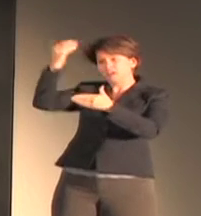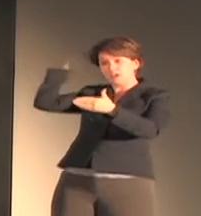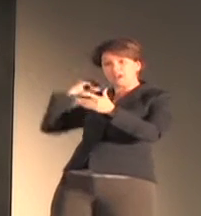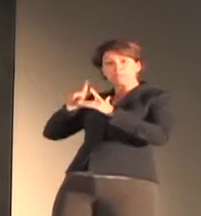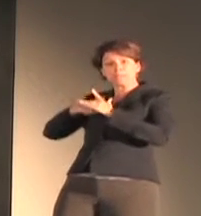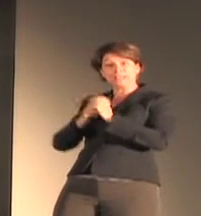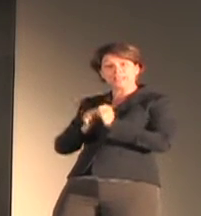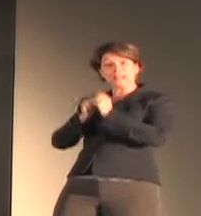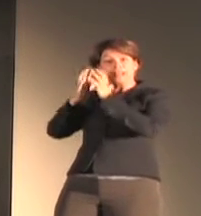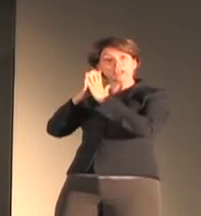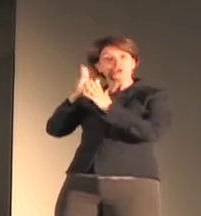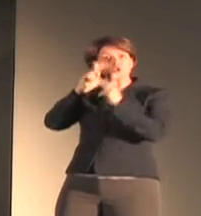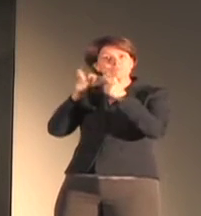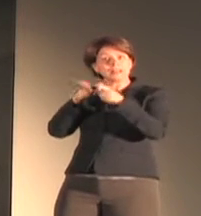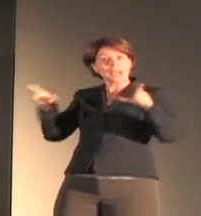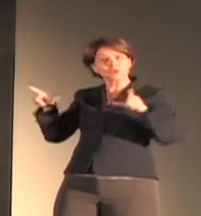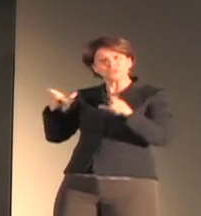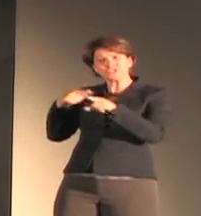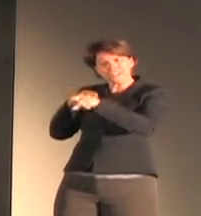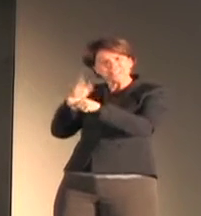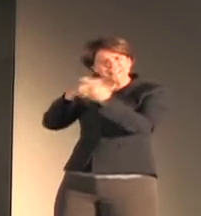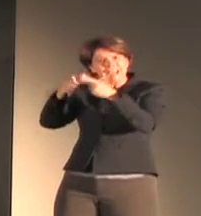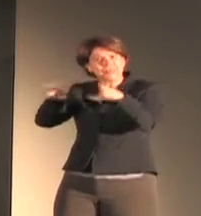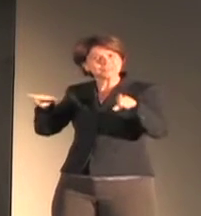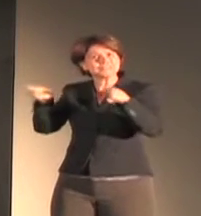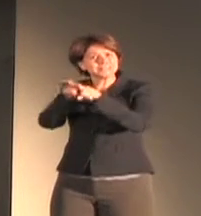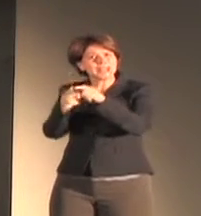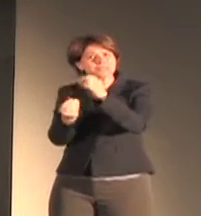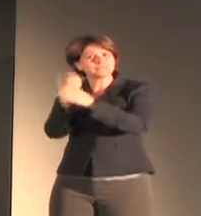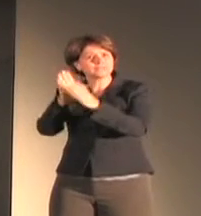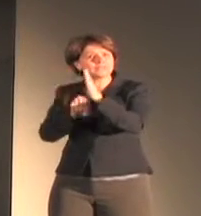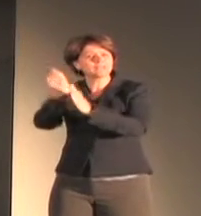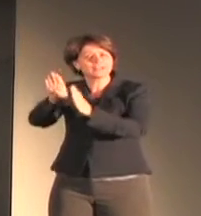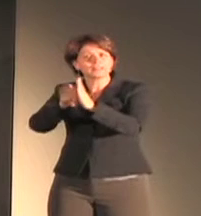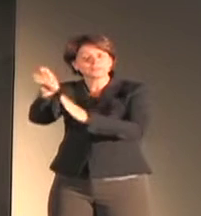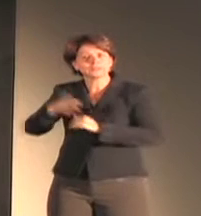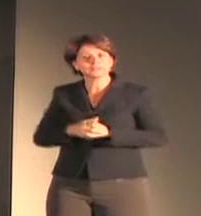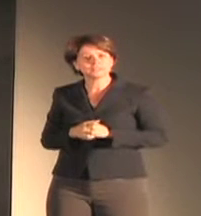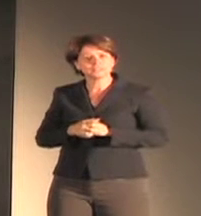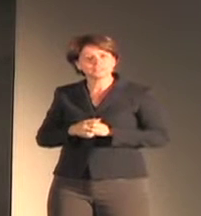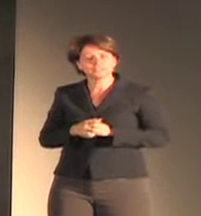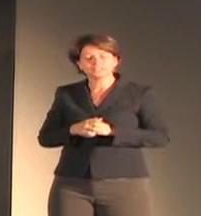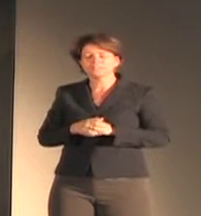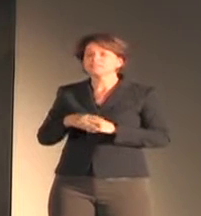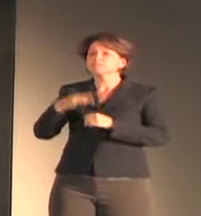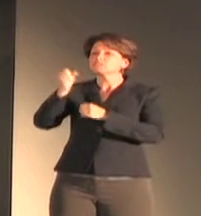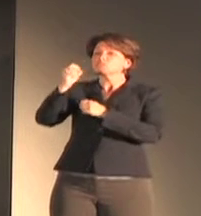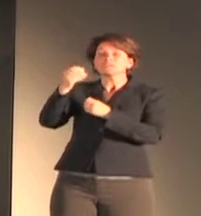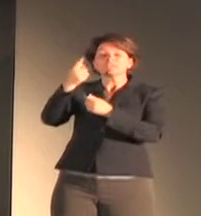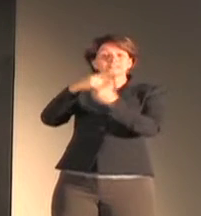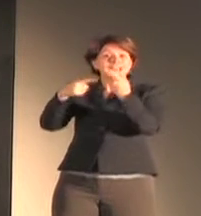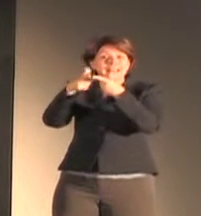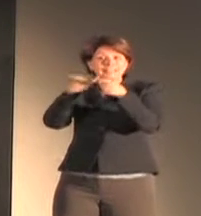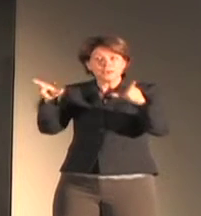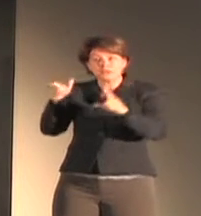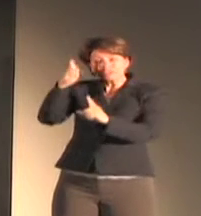Sign languages reveal the limitations inherent in the two-dimensional yardstick of spoken language